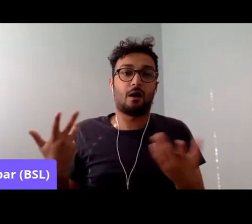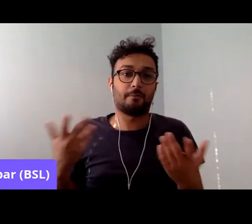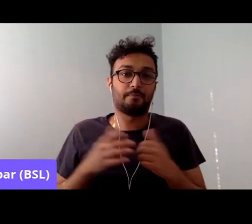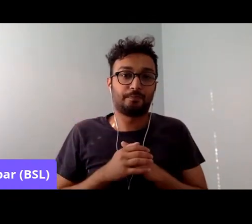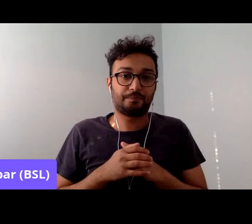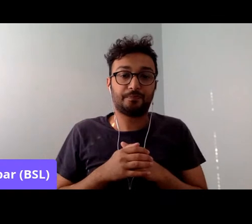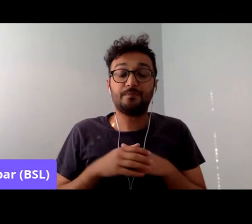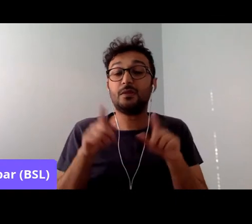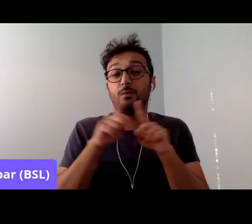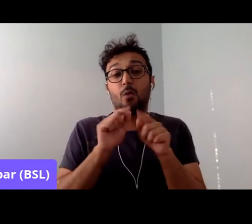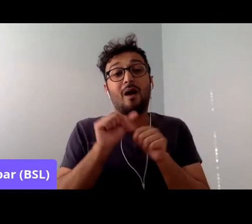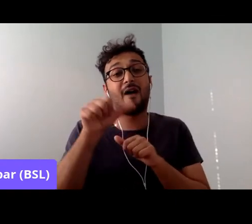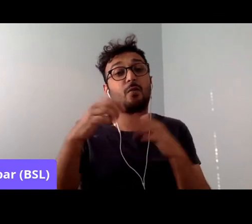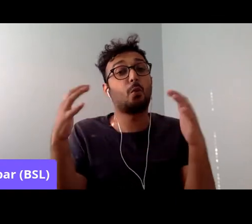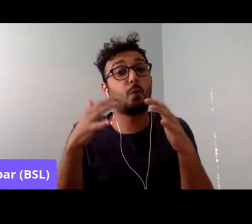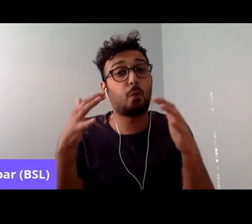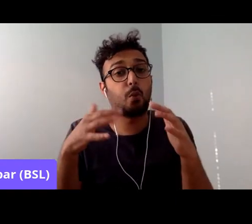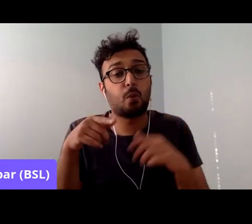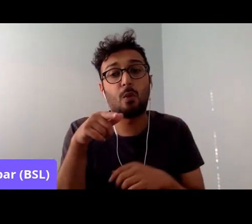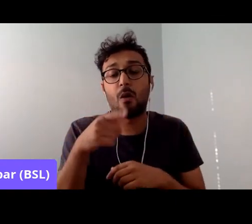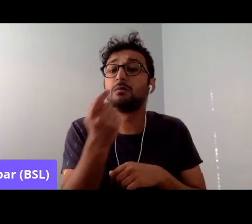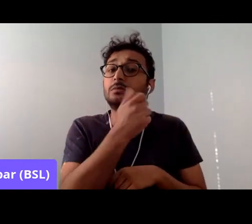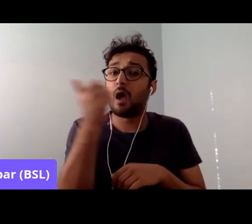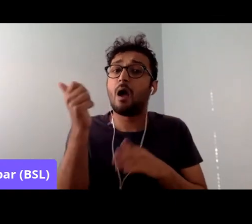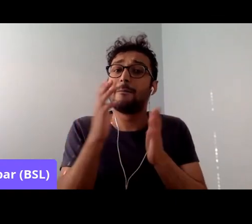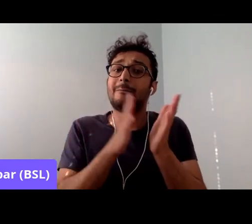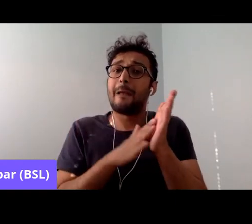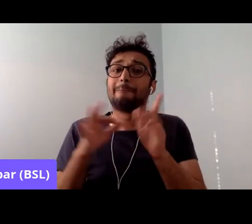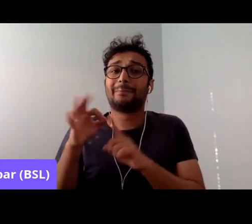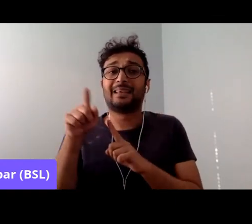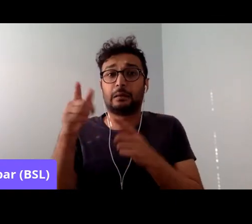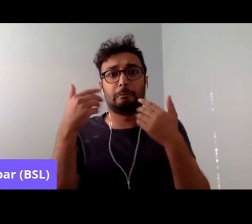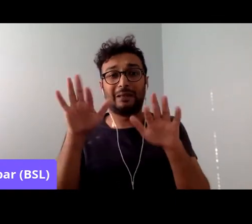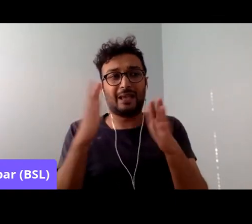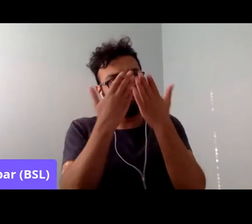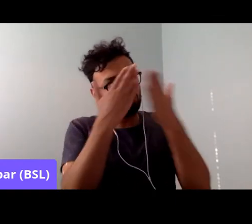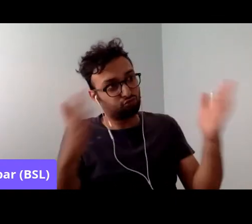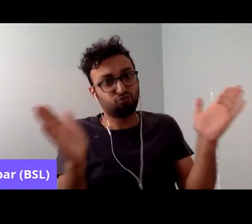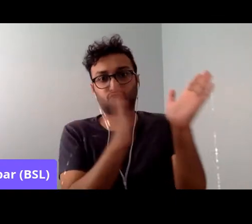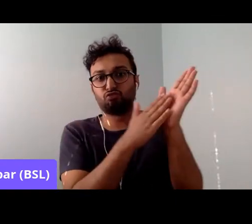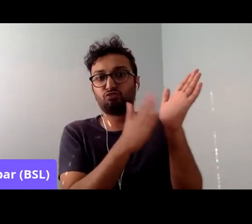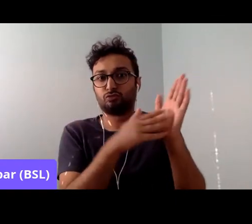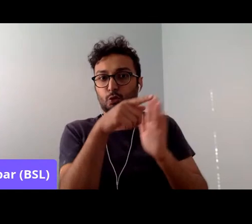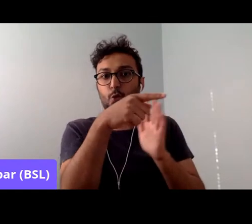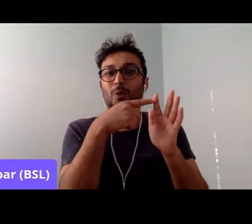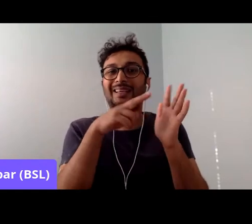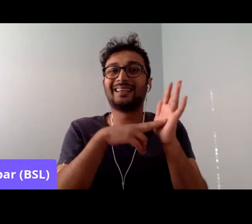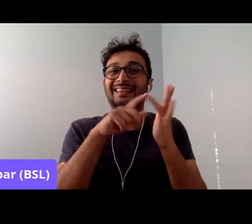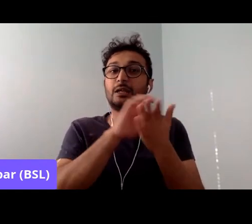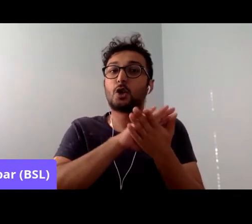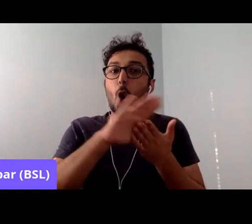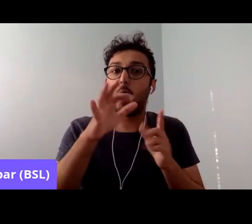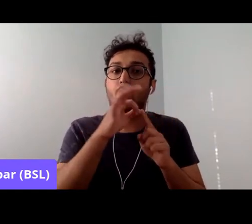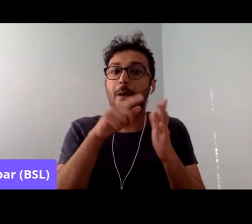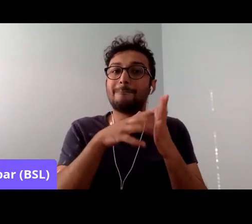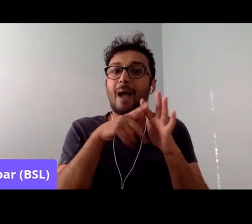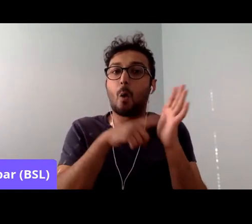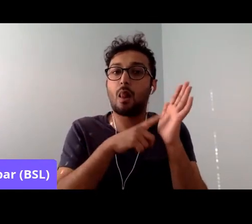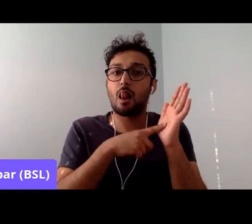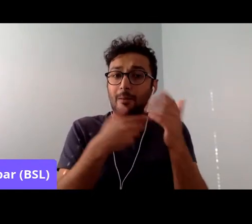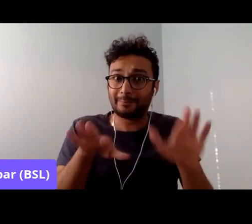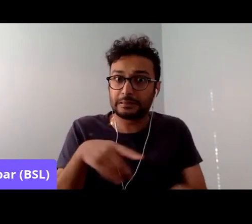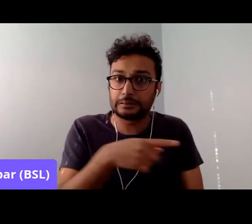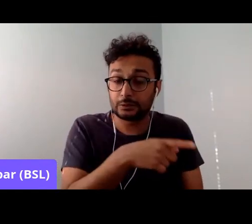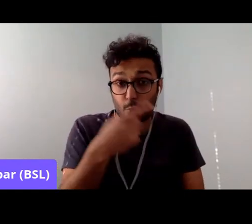MPs who even expressed their admiration for Renaud Powell. You can Google that. And there were other MPs and Labour councillors